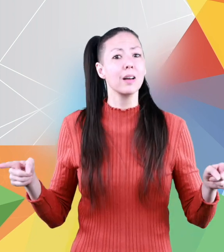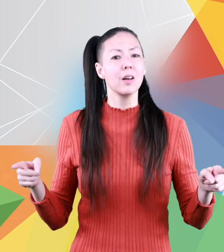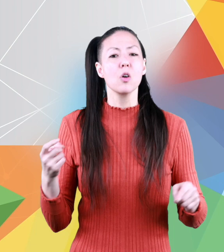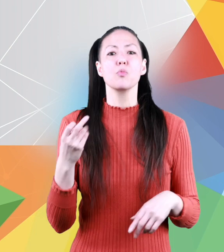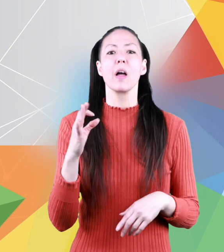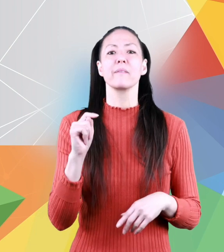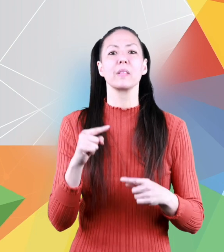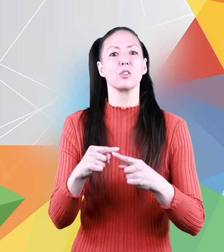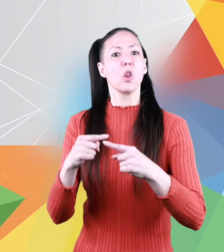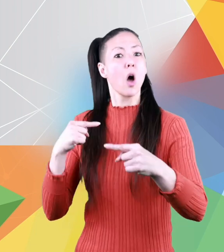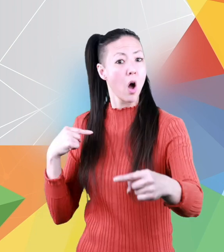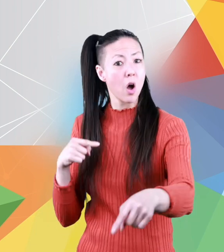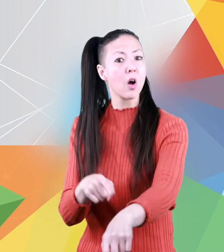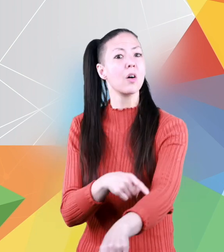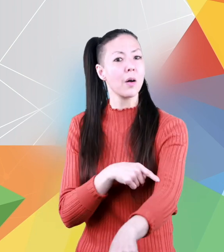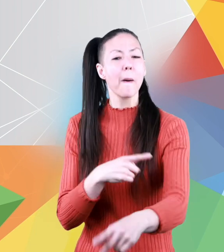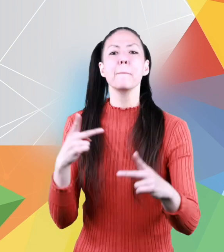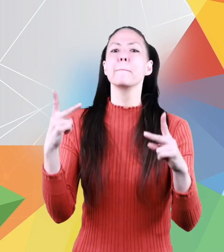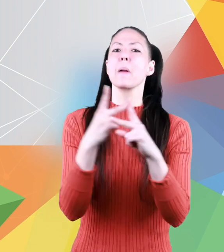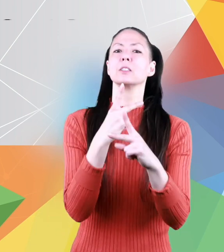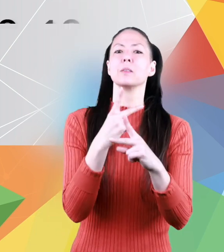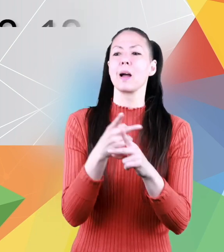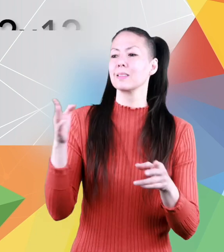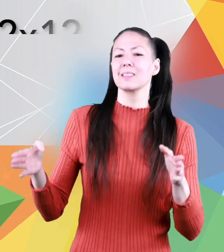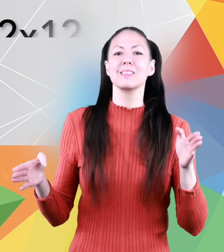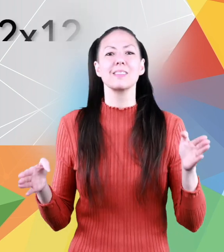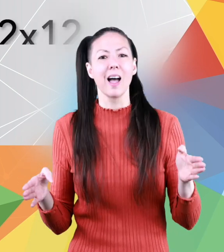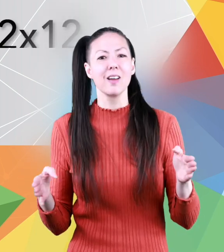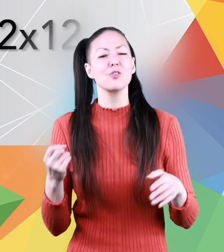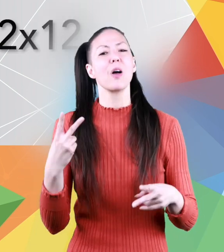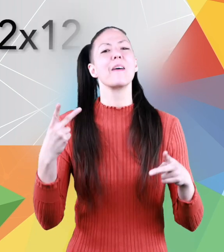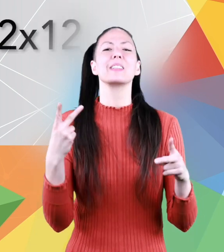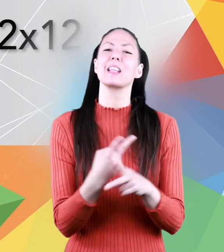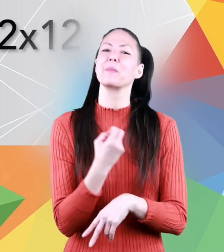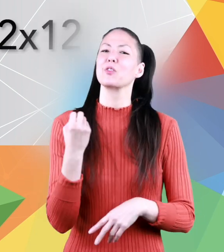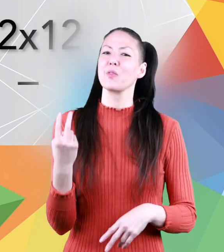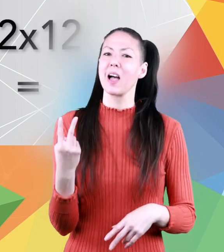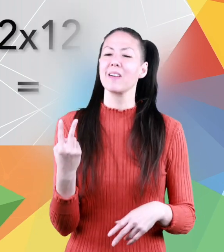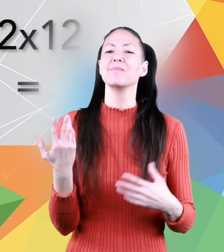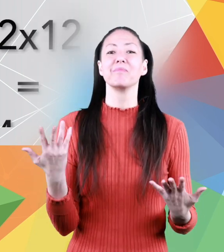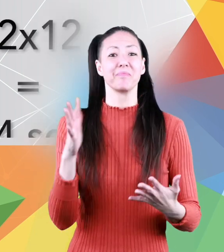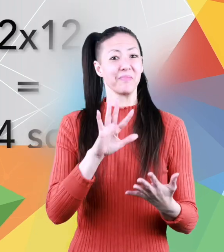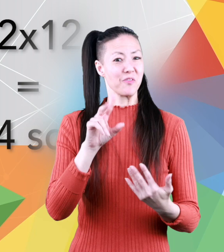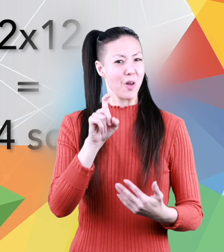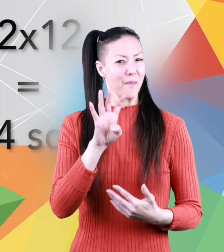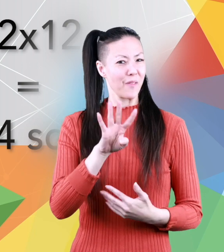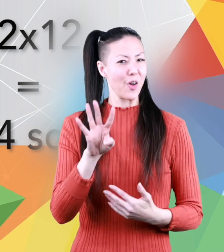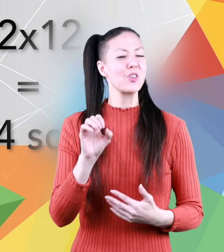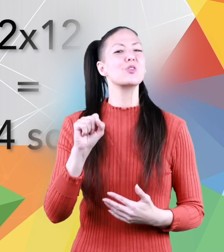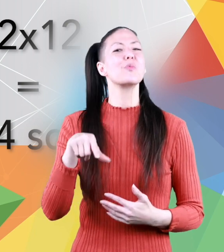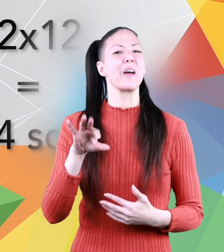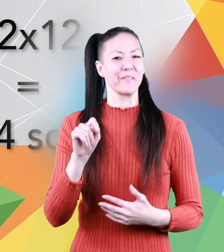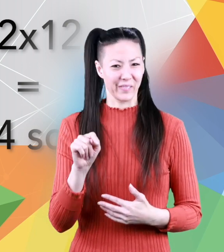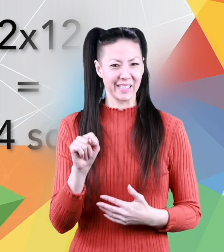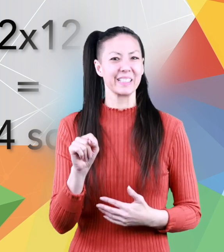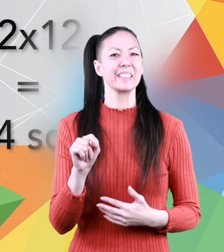12 feet long multiply the sides together 12 times 12 and you get 144 square feet